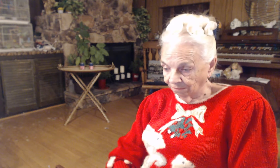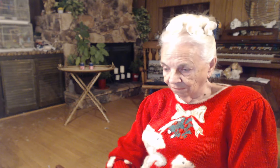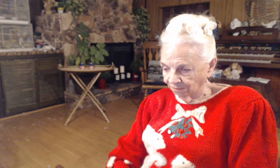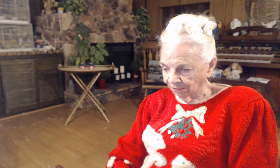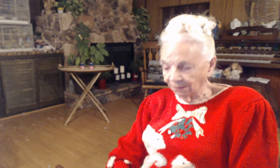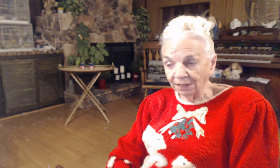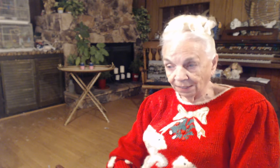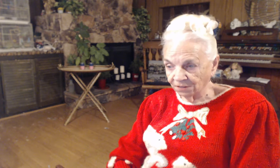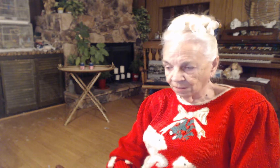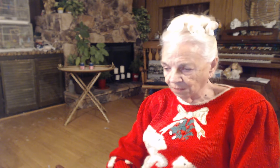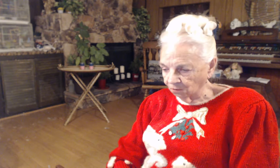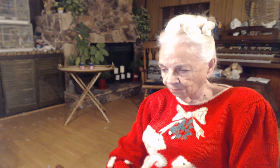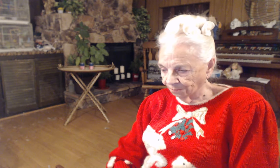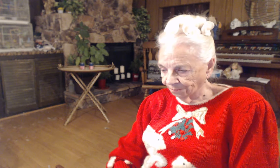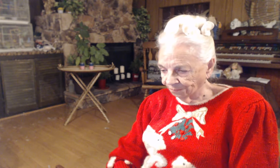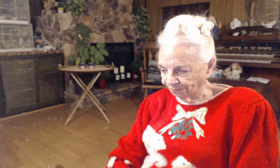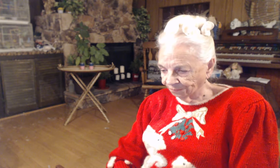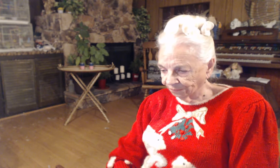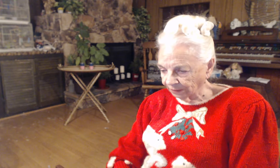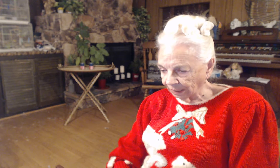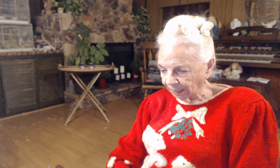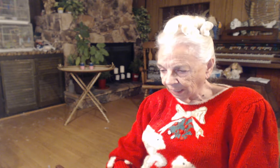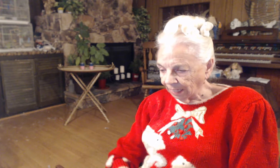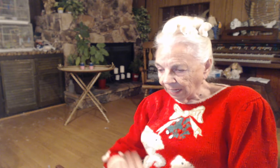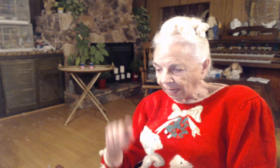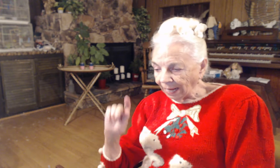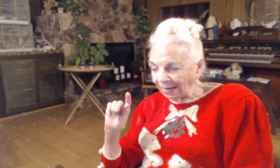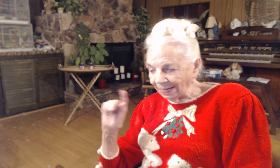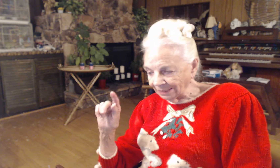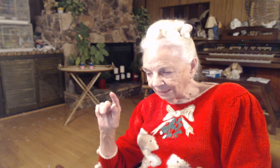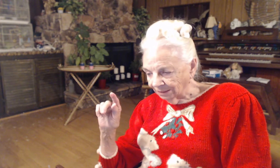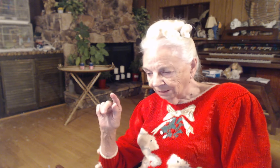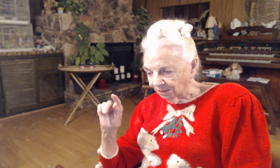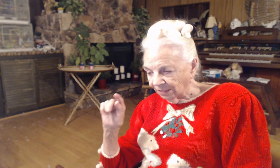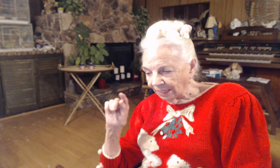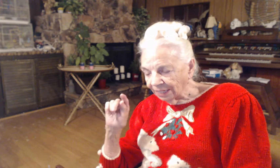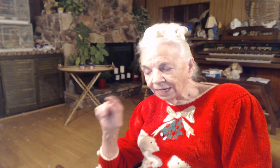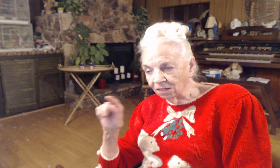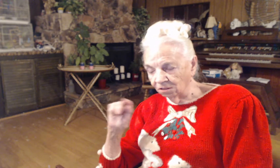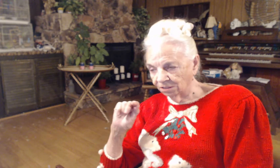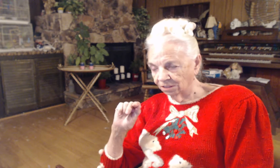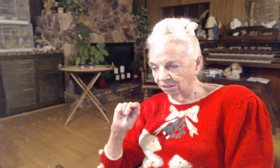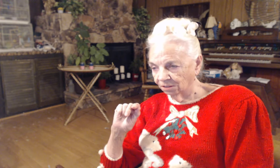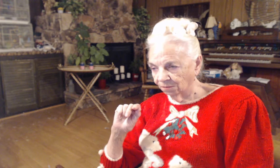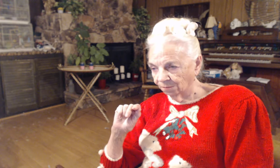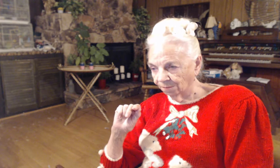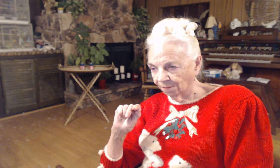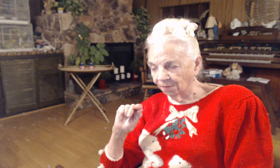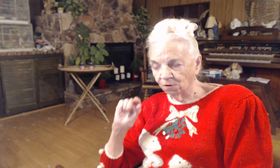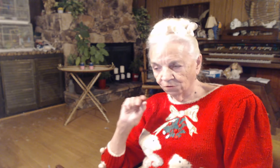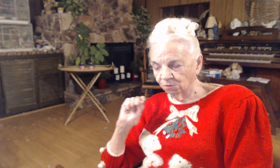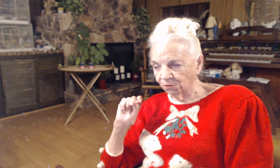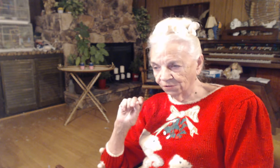And they had to come out. And he healed those that were sick.